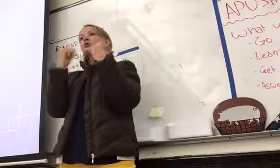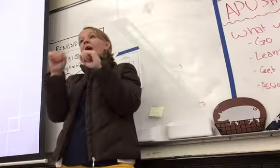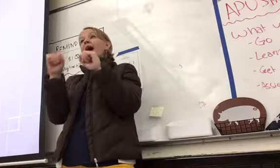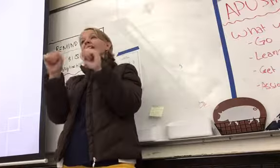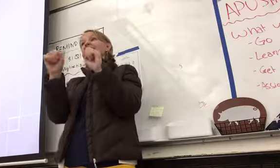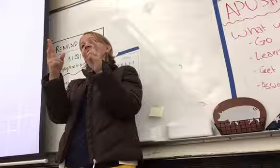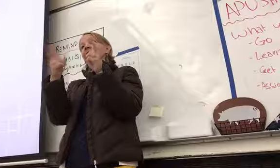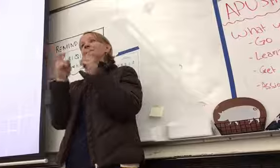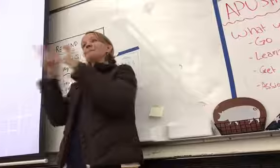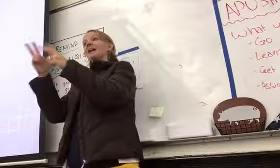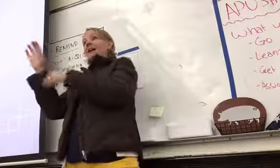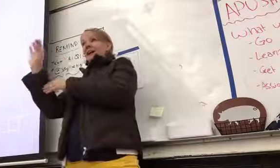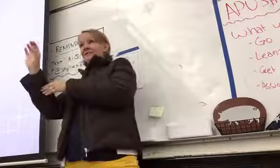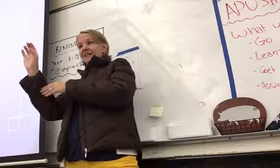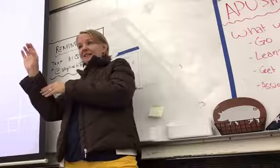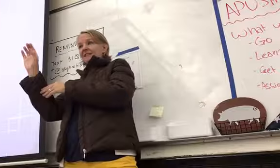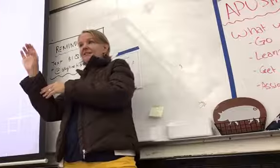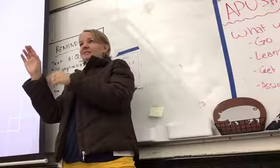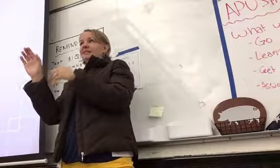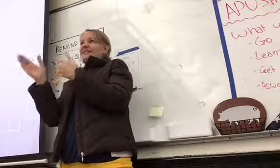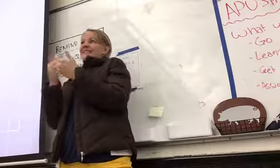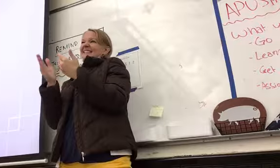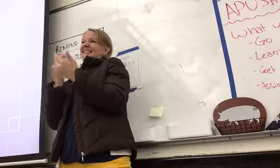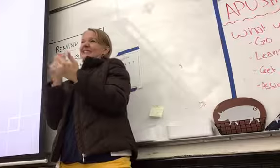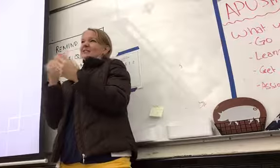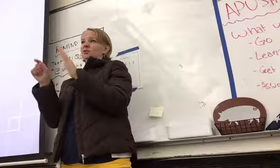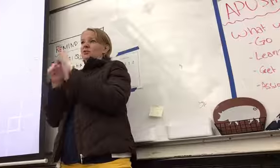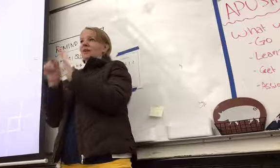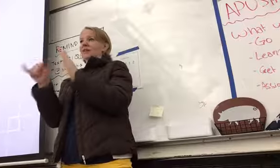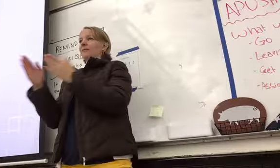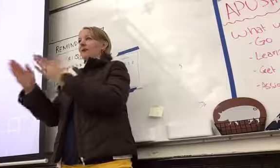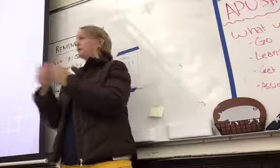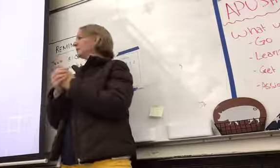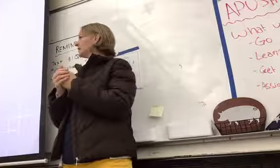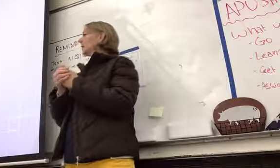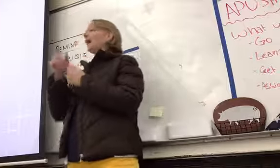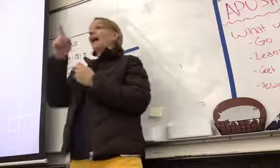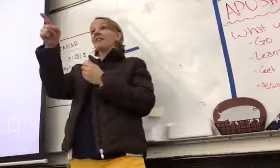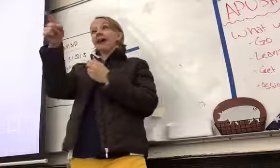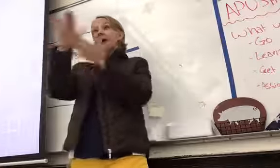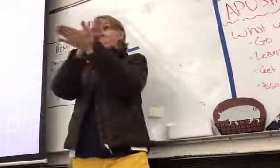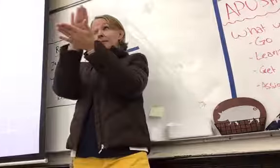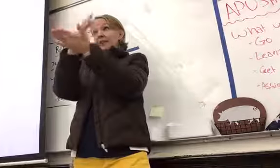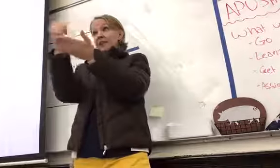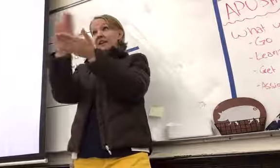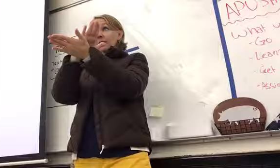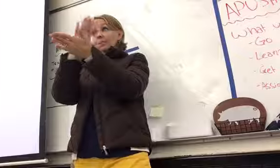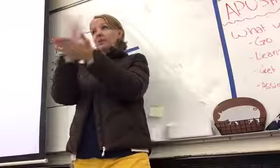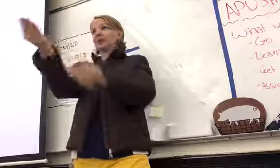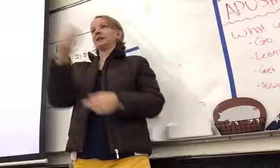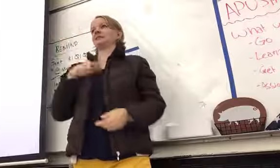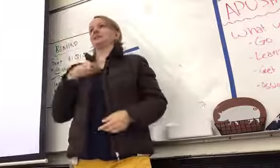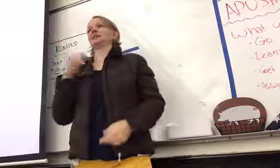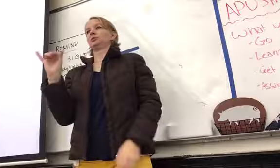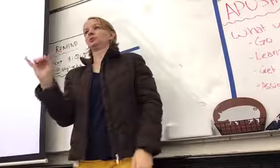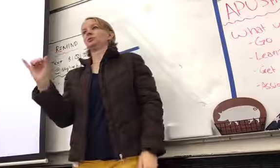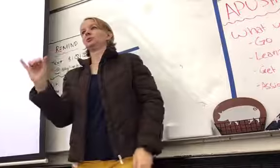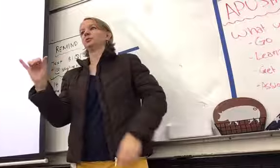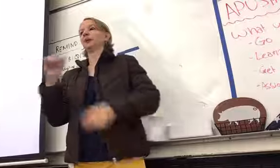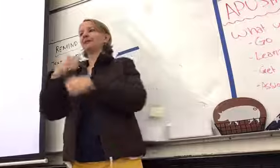it a lot easier to grade so yours doesn't get lost. Yes? Do we have to turn this paper? Yes, this paper does get turned in as well. Because I have to make sure that you've fulfilled